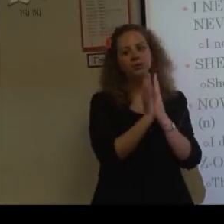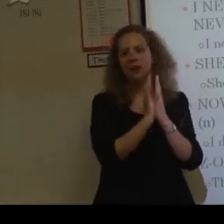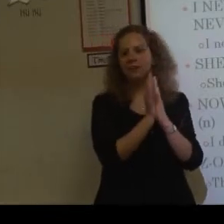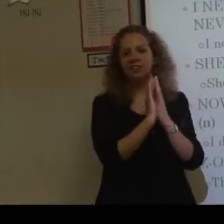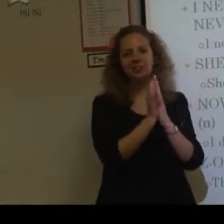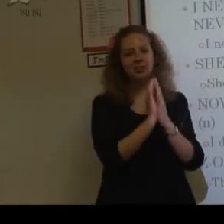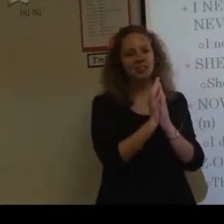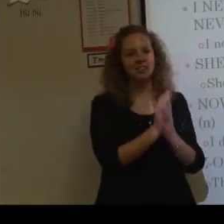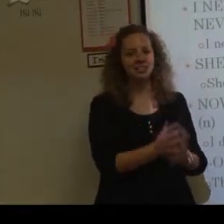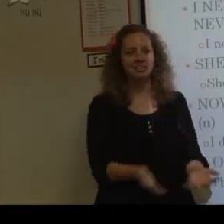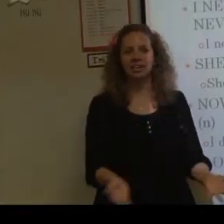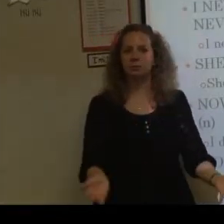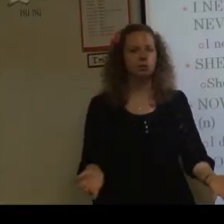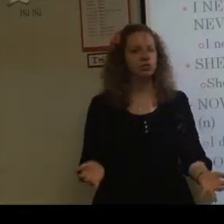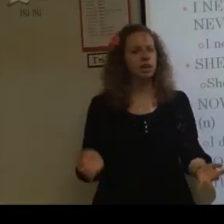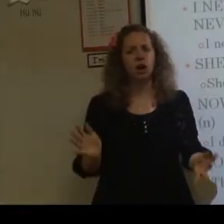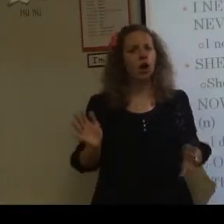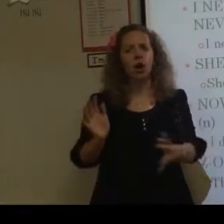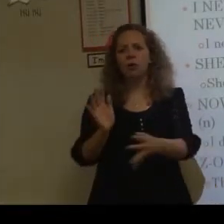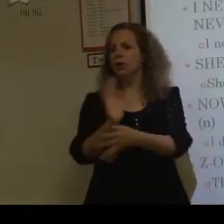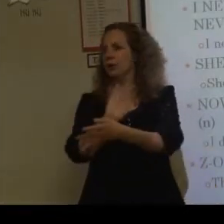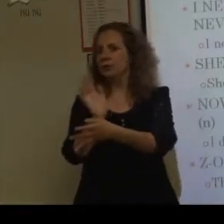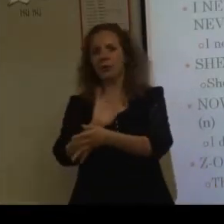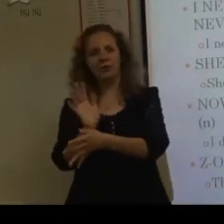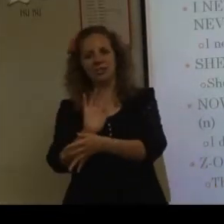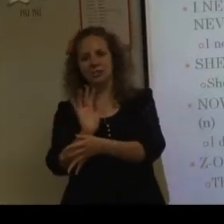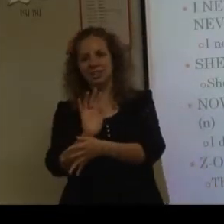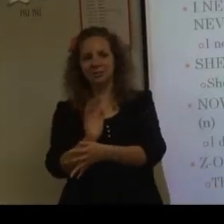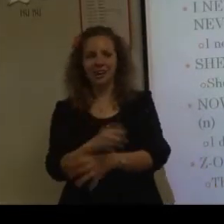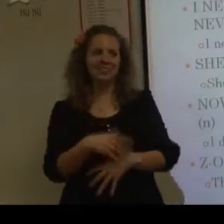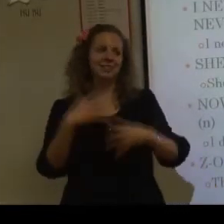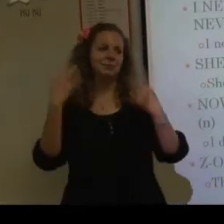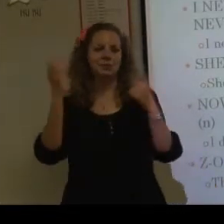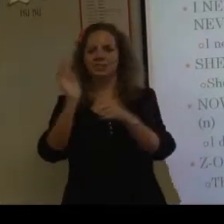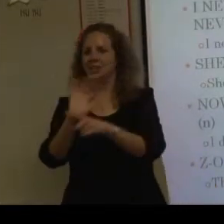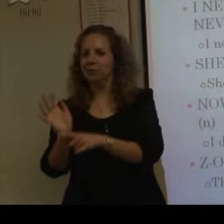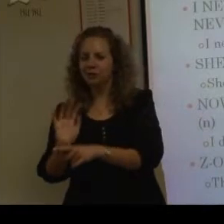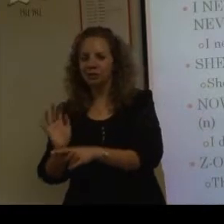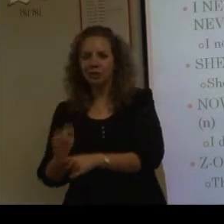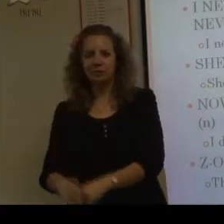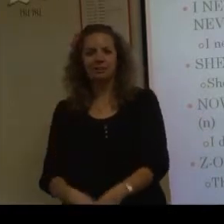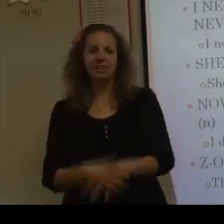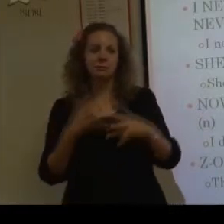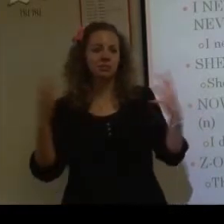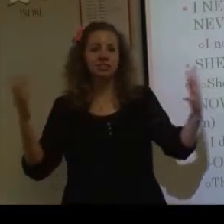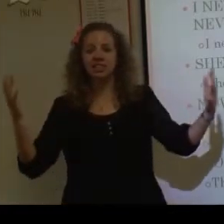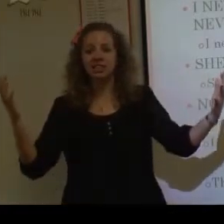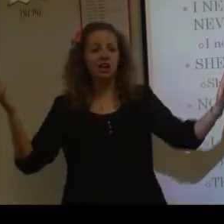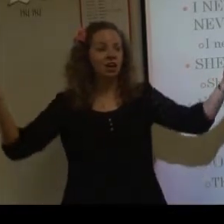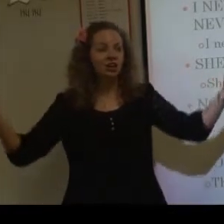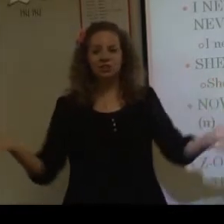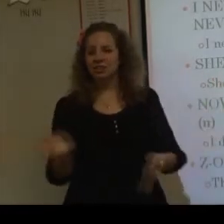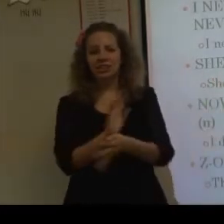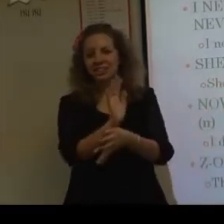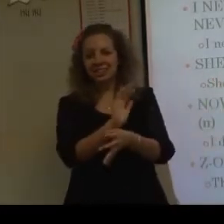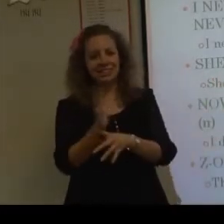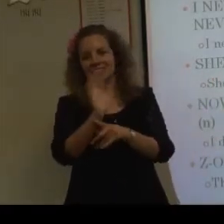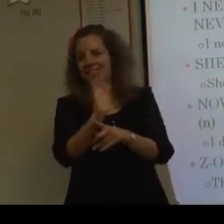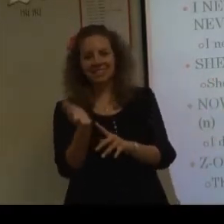You definitely do it like this. And then the next person's like. Oh no. You only do it this way. And the next person's like. You only do it this way. And the next person says. This. This.